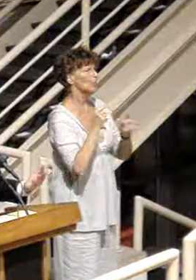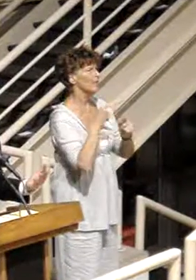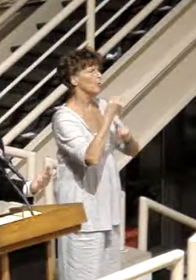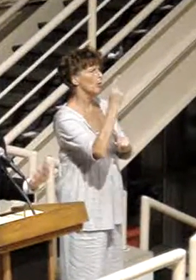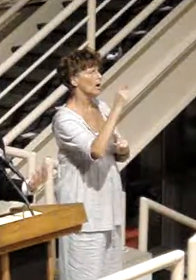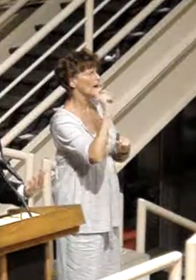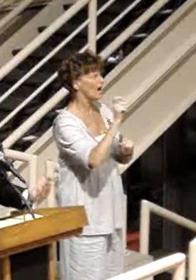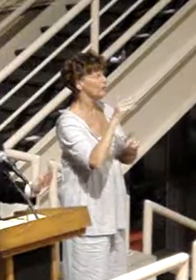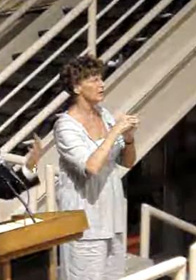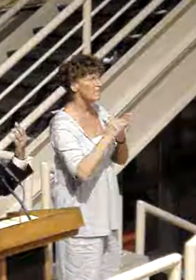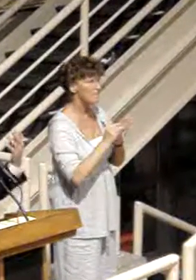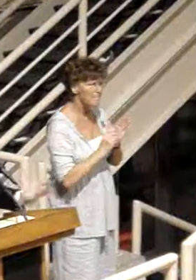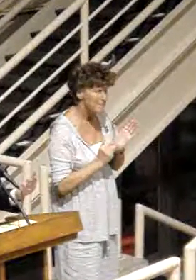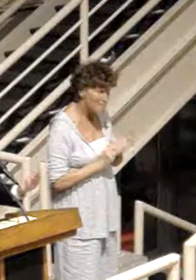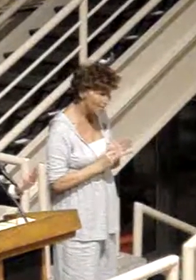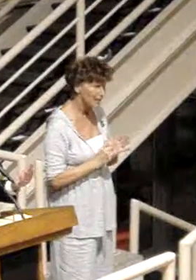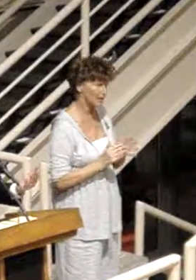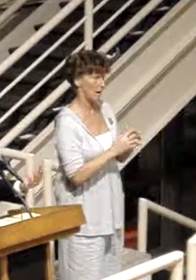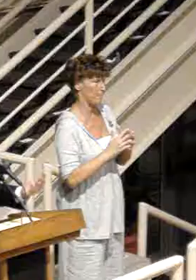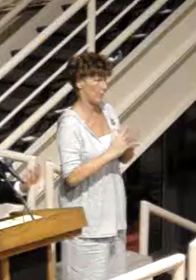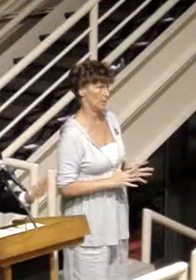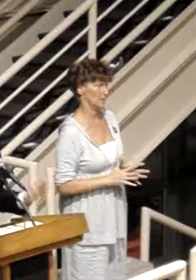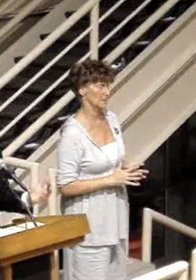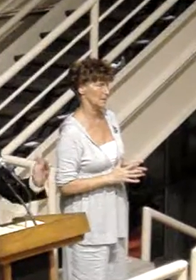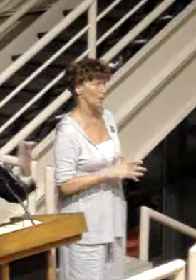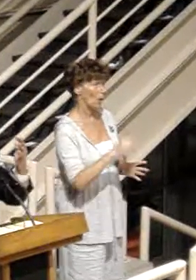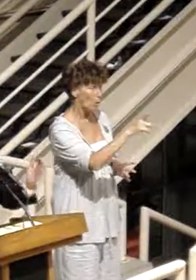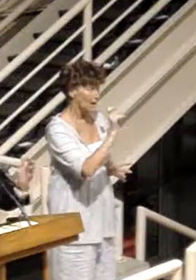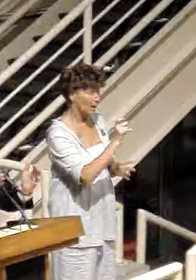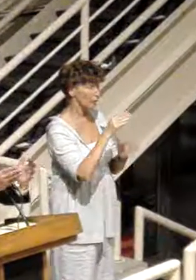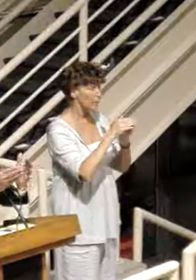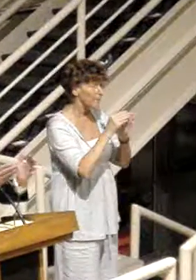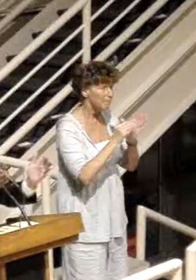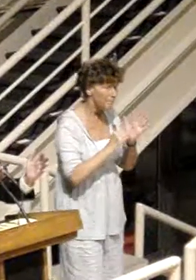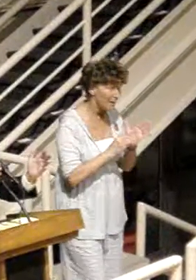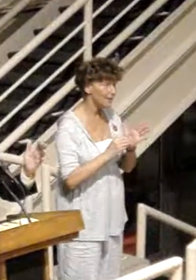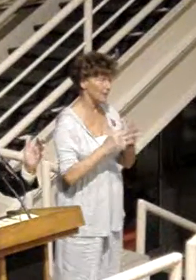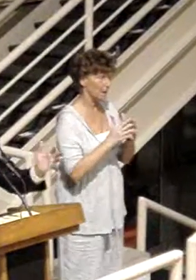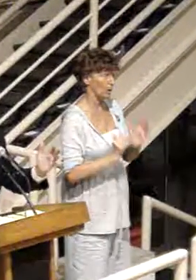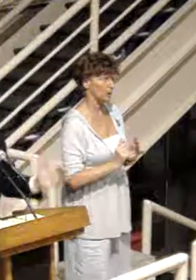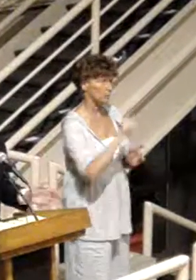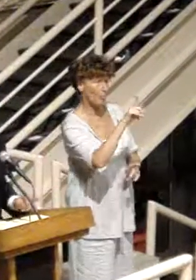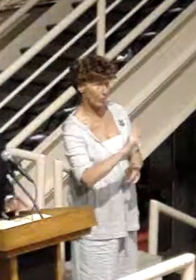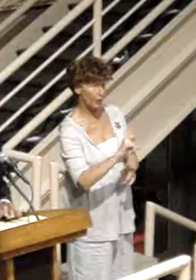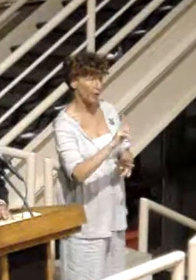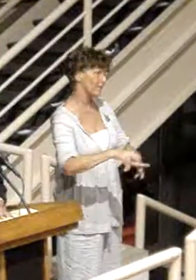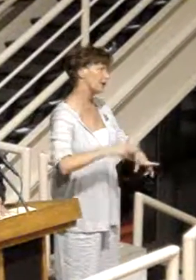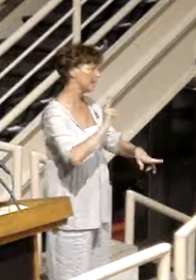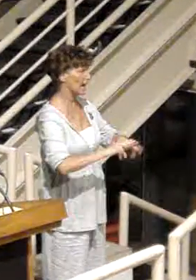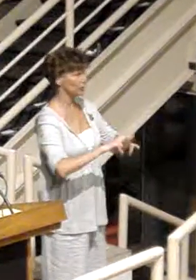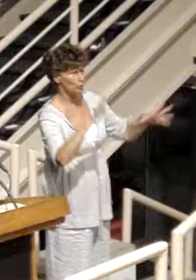One-hundred million Americans. One-third of our total national population.